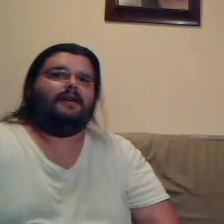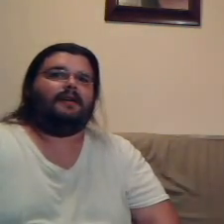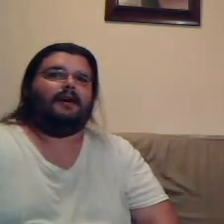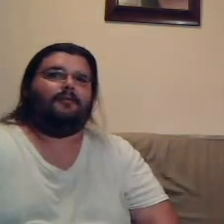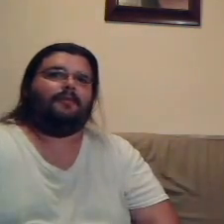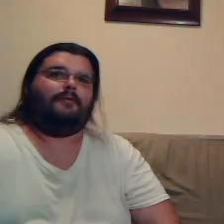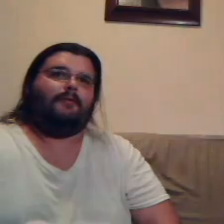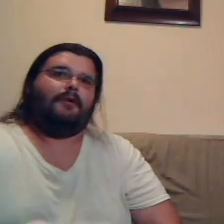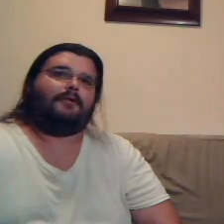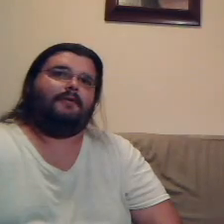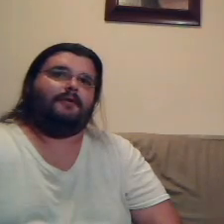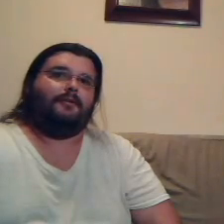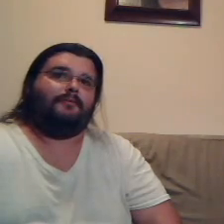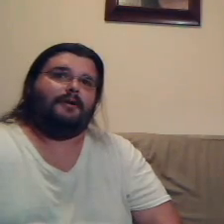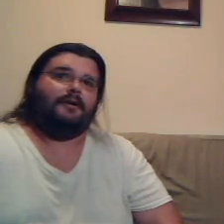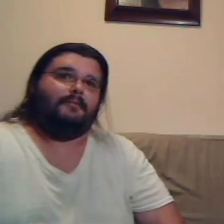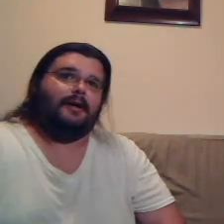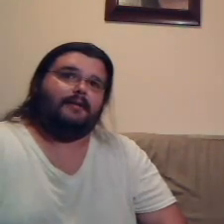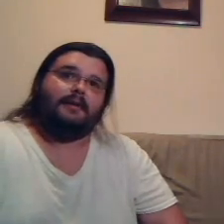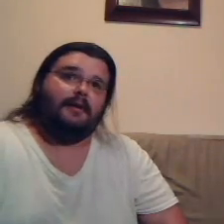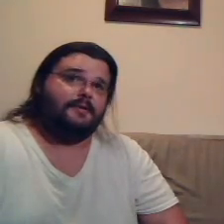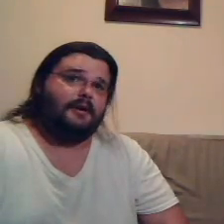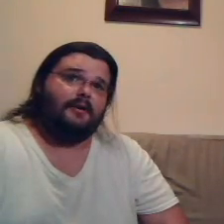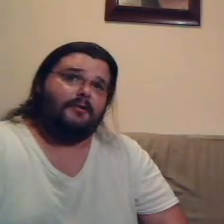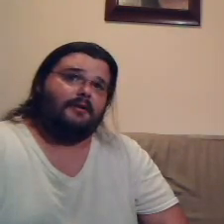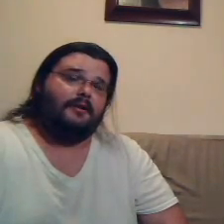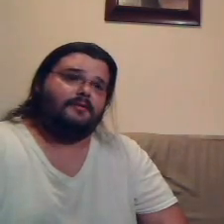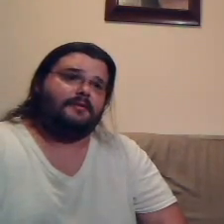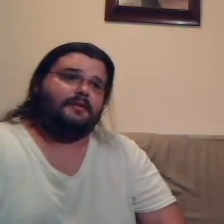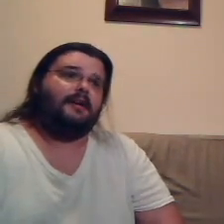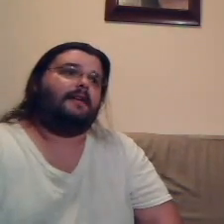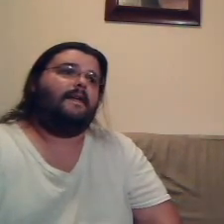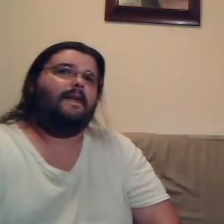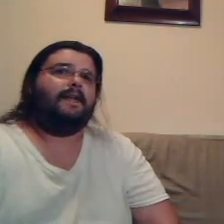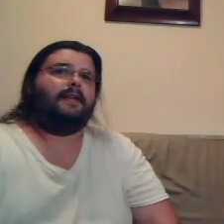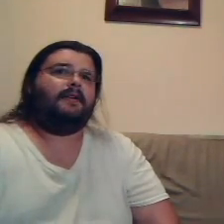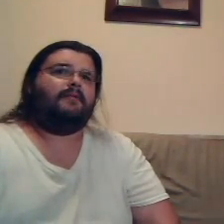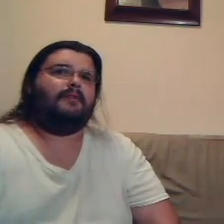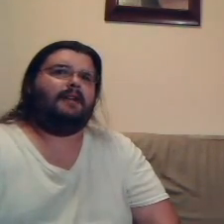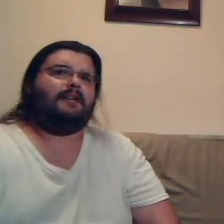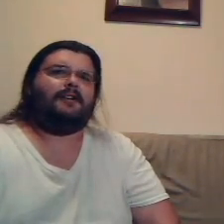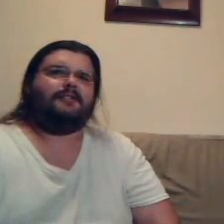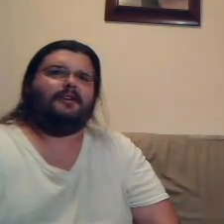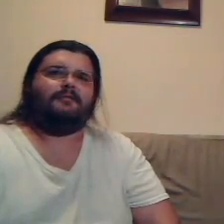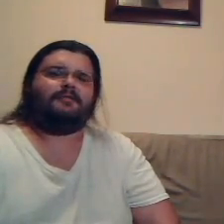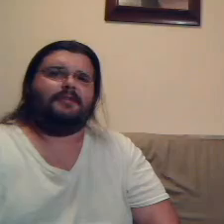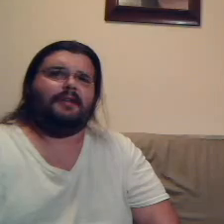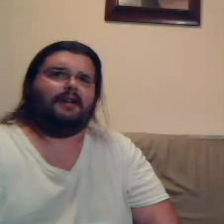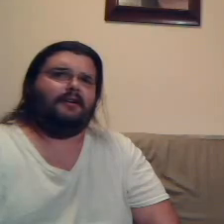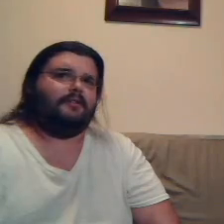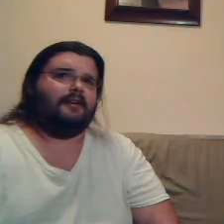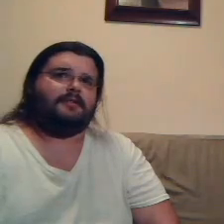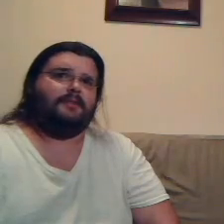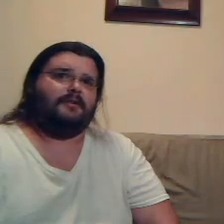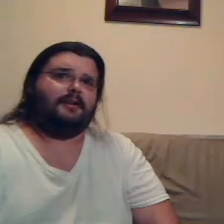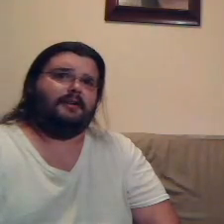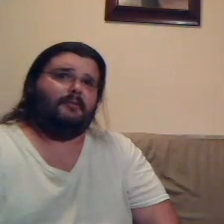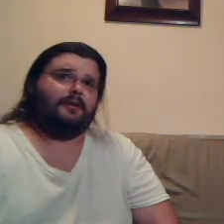And I walked over there, opened the window, and I'm like, I'm sorry, we're closed. And she's like, we didn't get our toast. I'm like, oh, the kid's meal doesn't come with